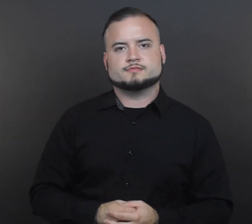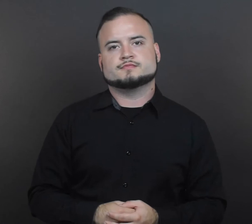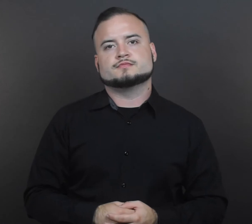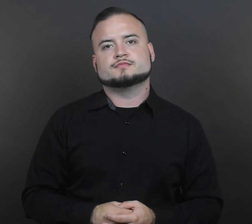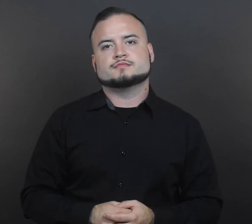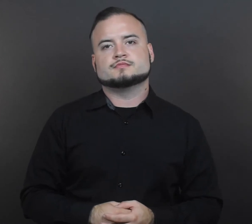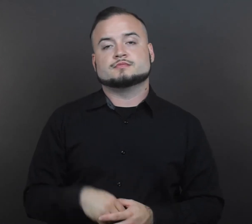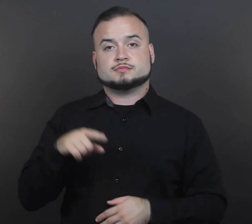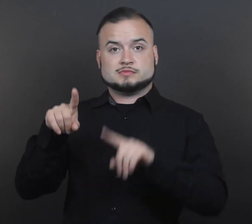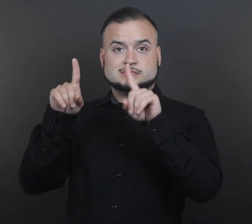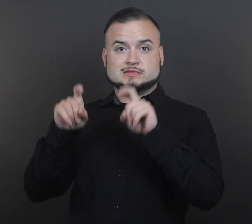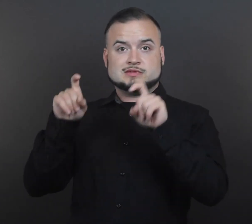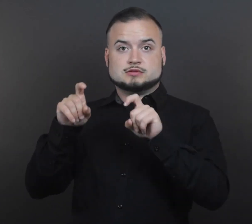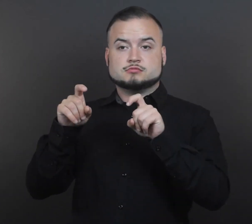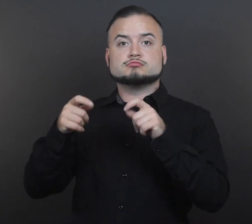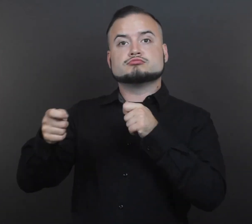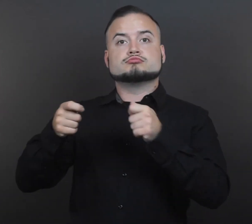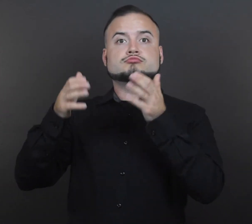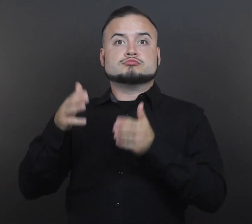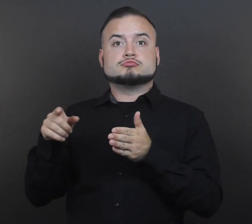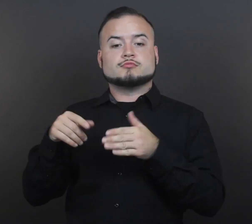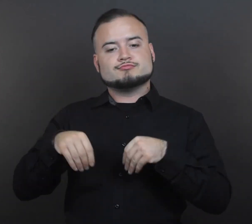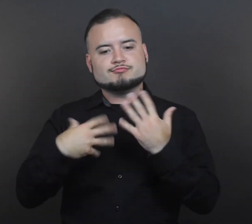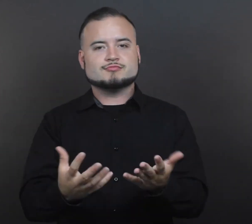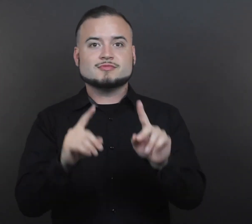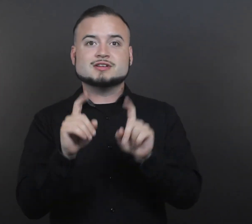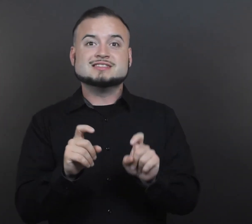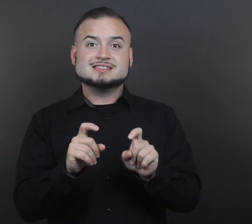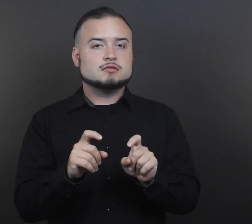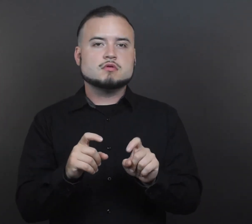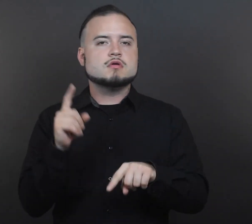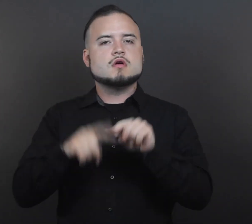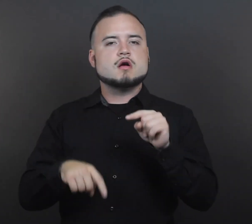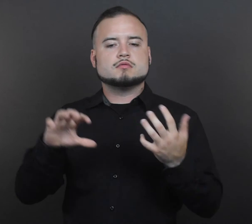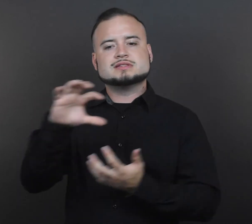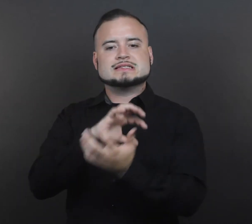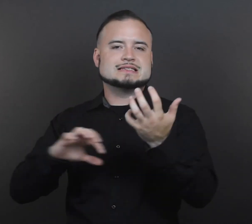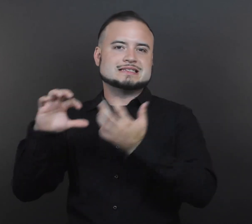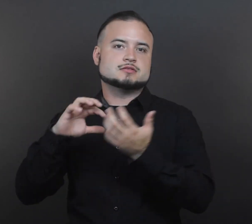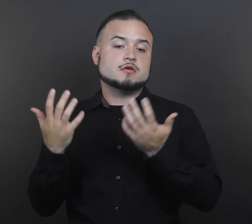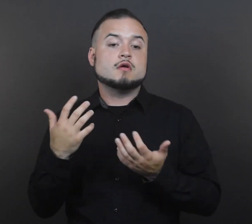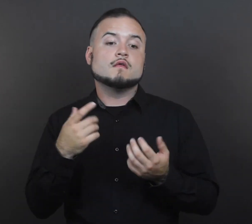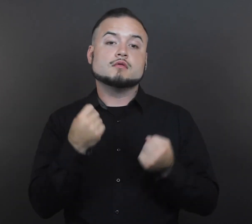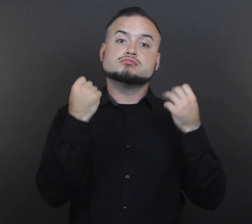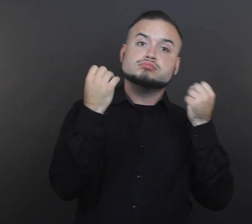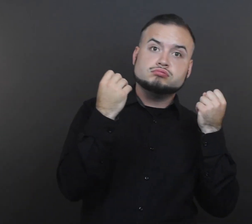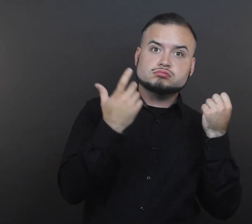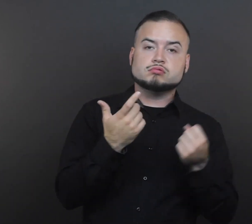Test administrators are not allowed to mix formats. So, if paper-based testing